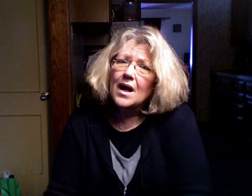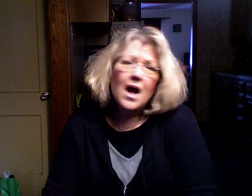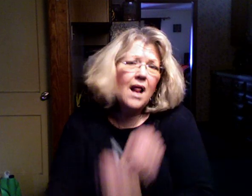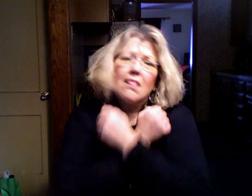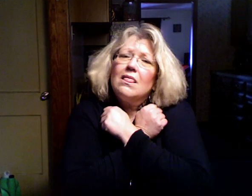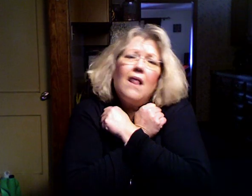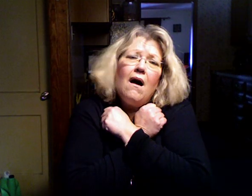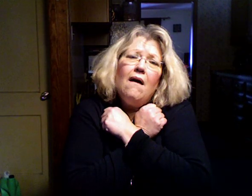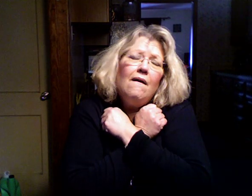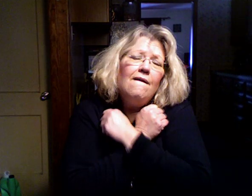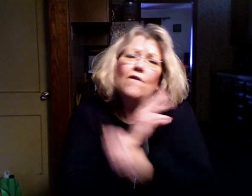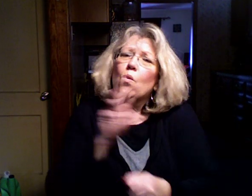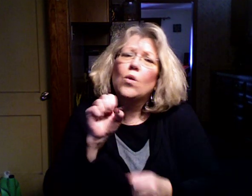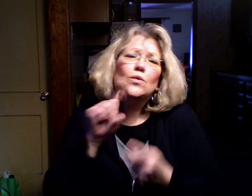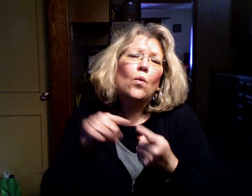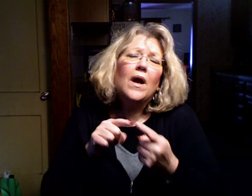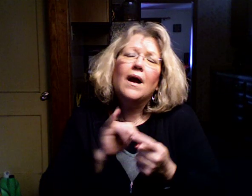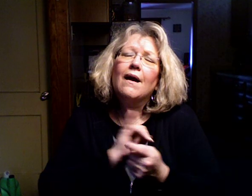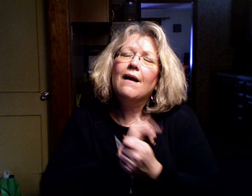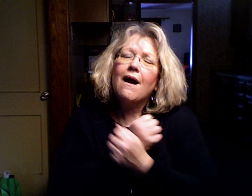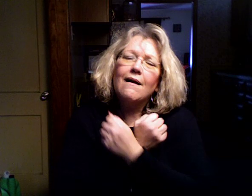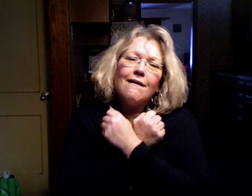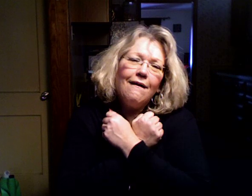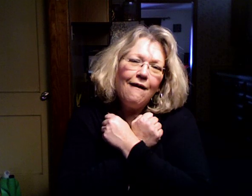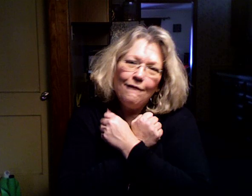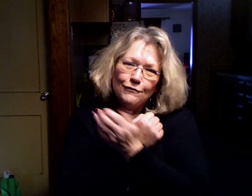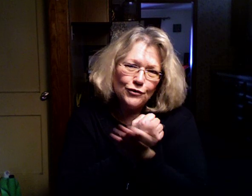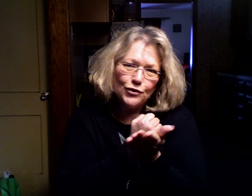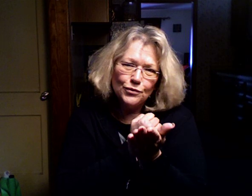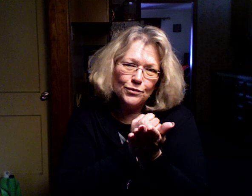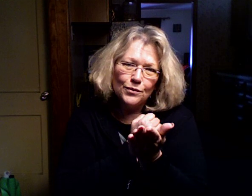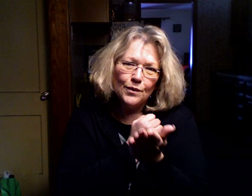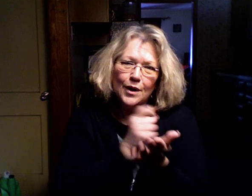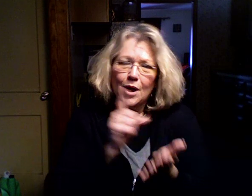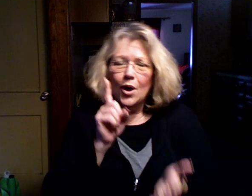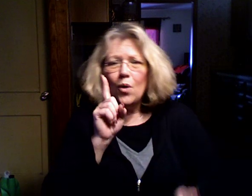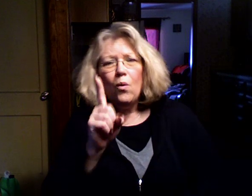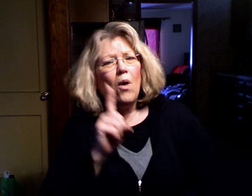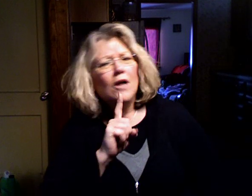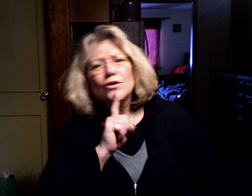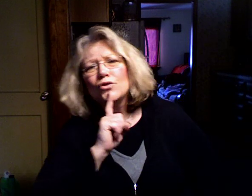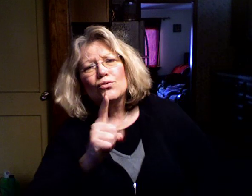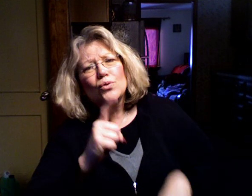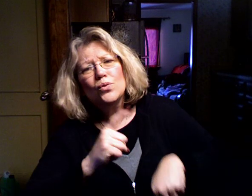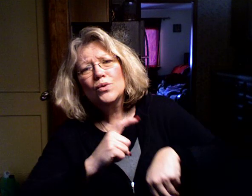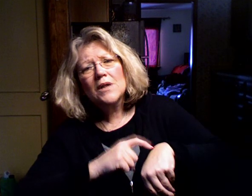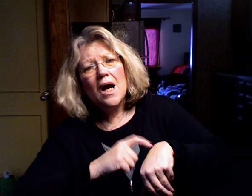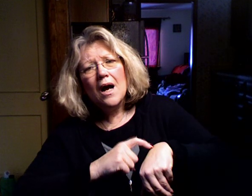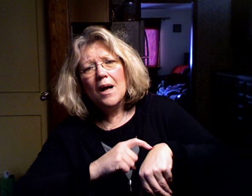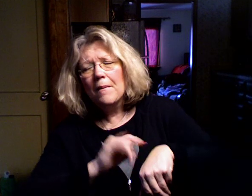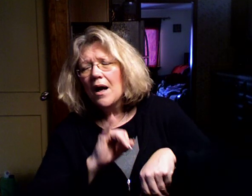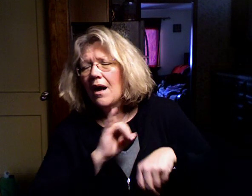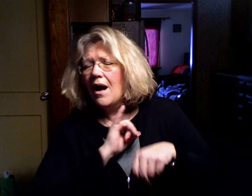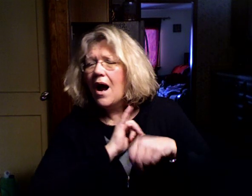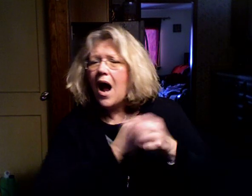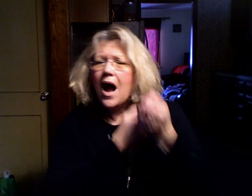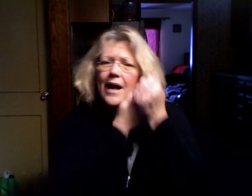Love was when I loved you One true time I